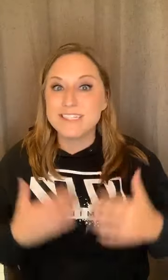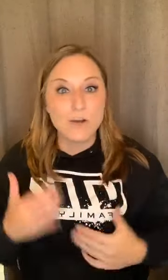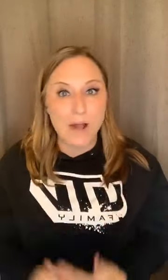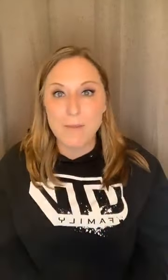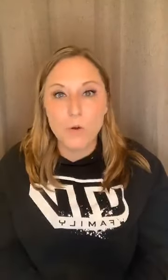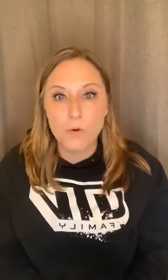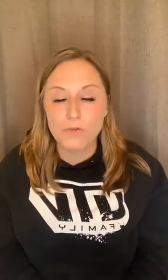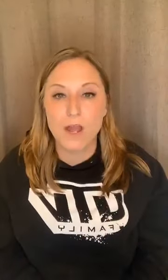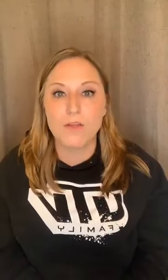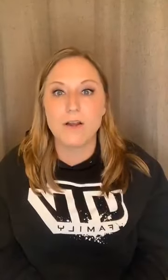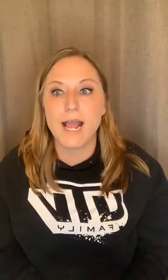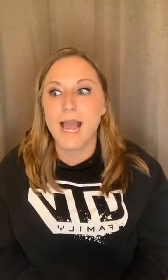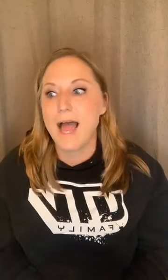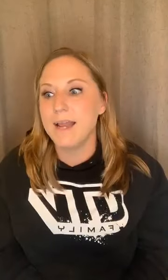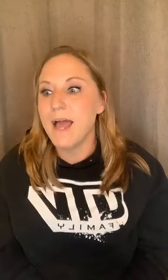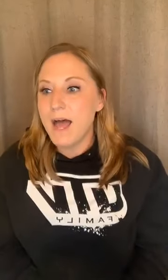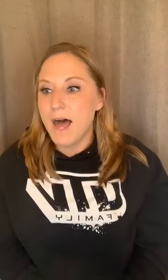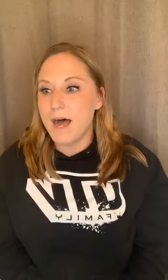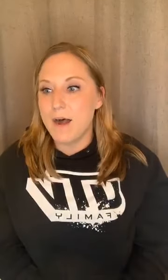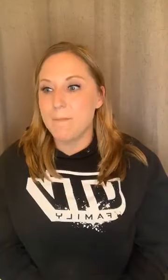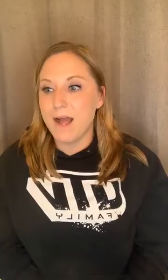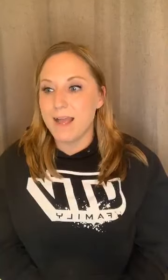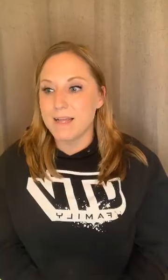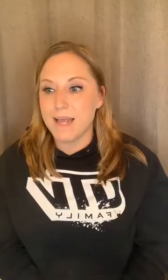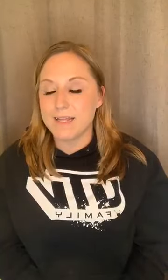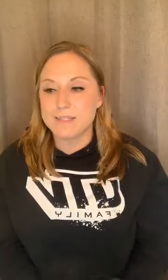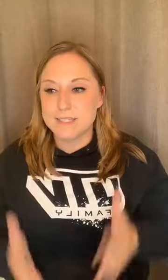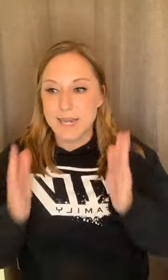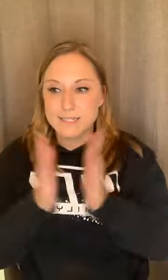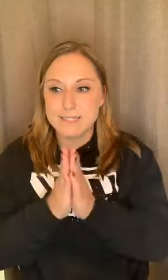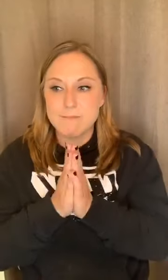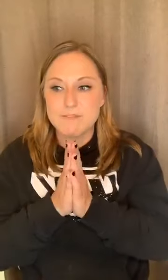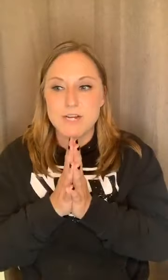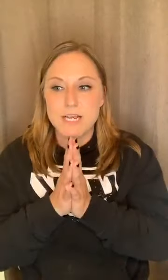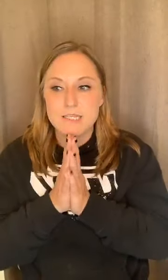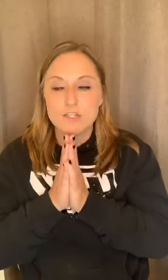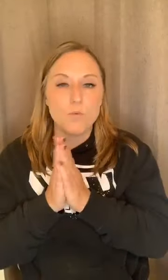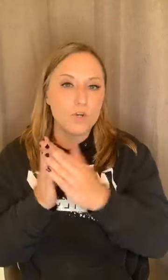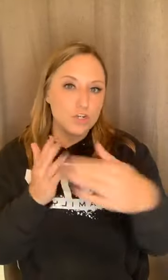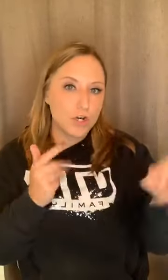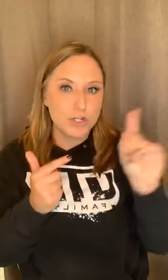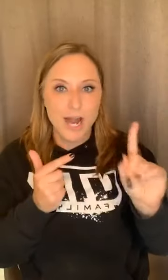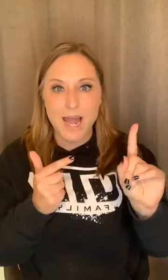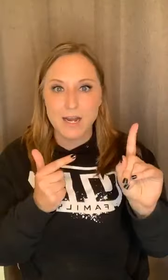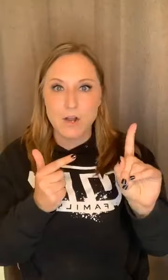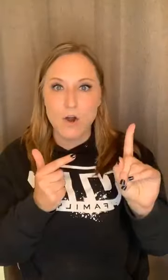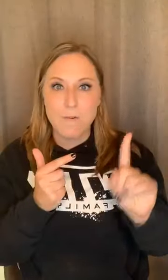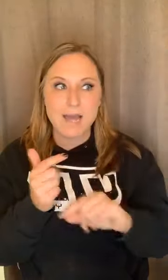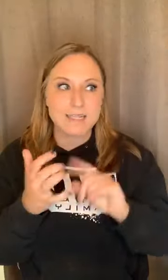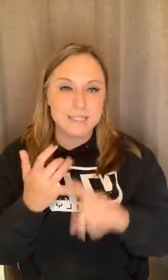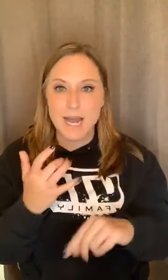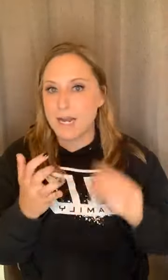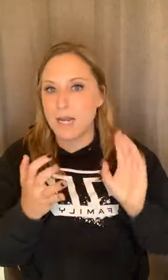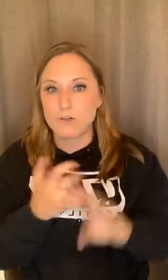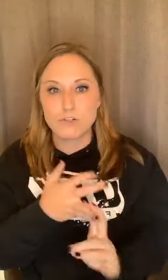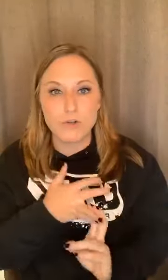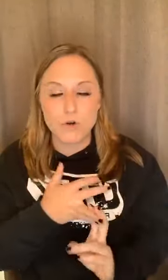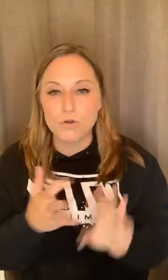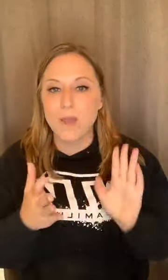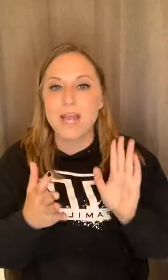down a rabbit hole the other night and, um, it's, it seems very easy to want to turn your head and go back to dieting or to your old ways.